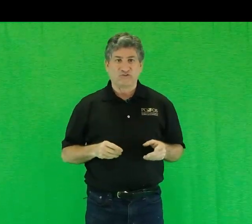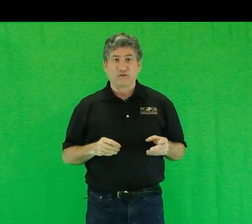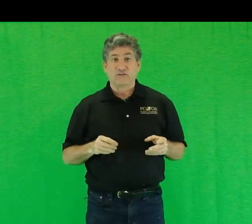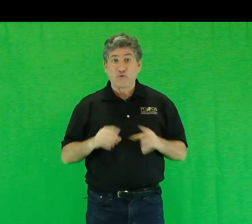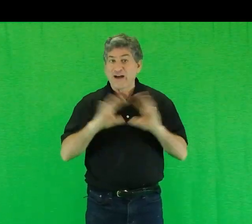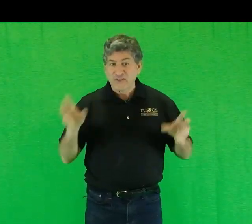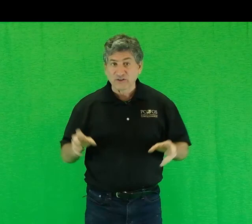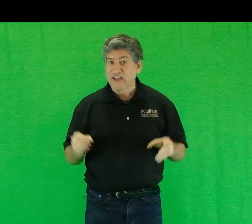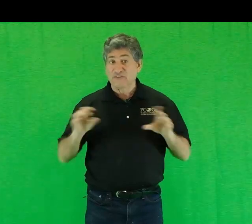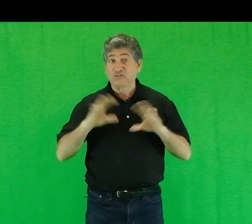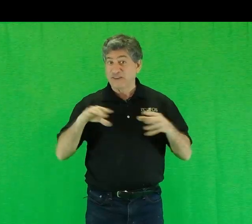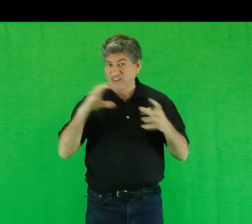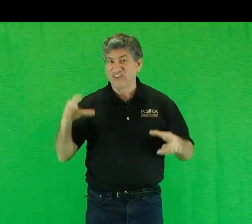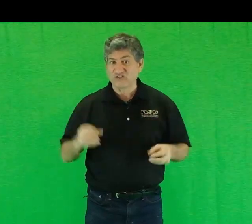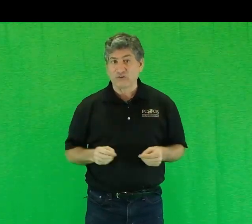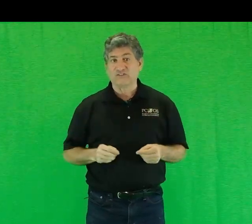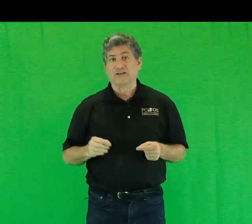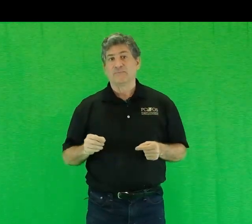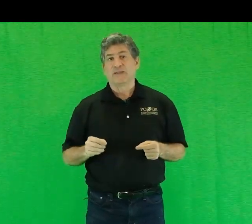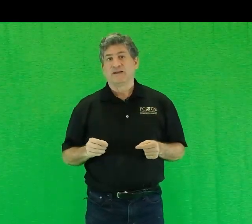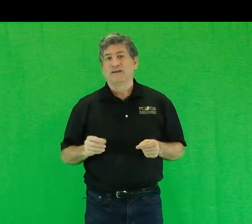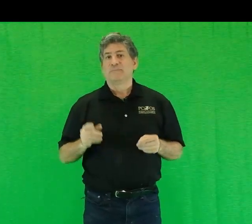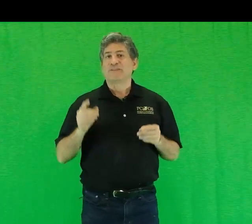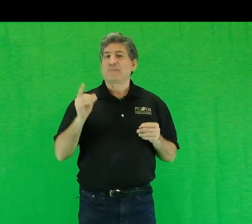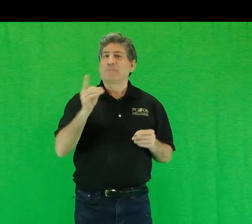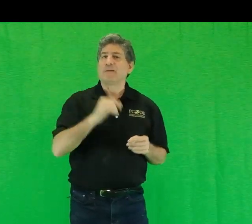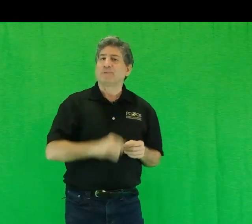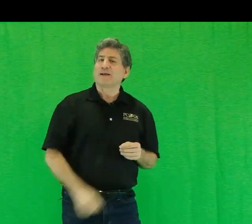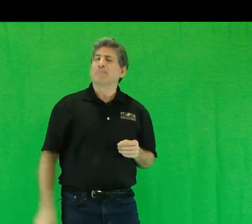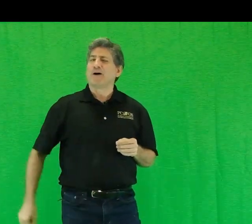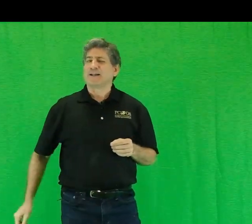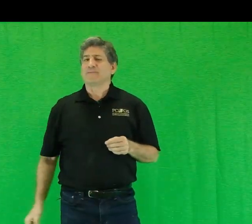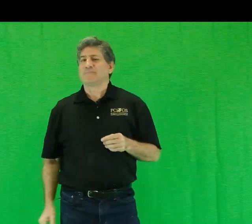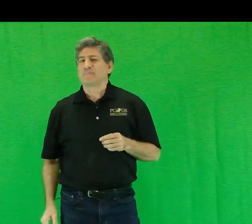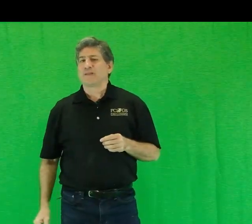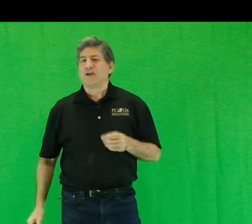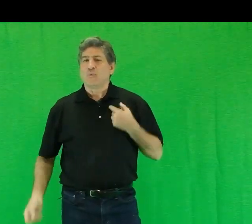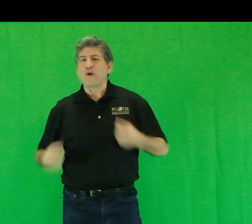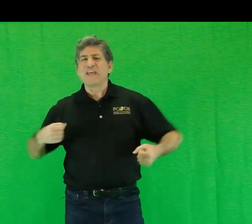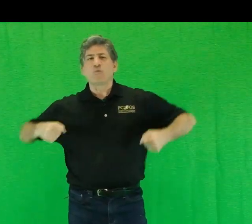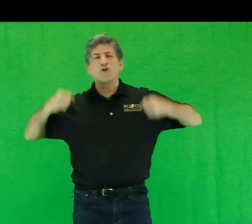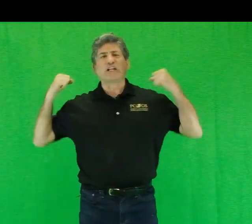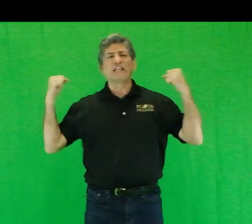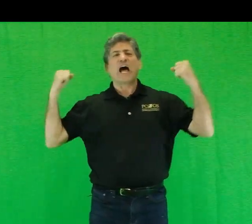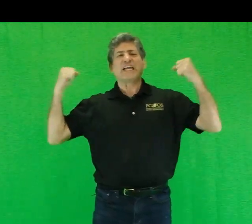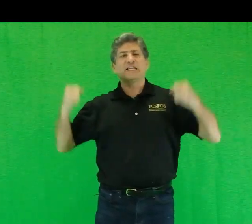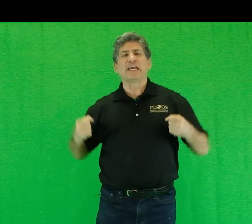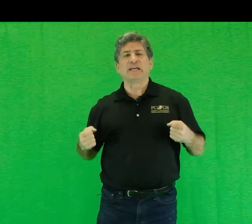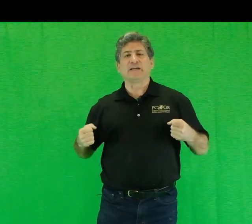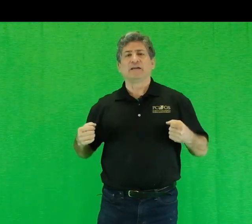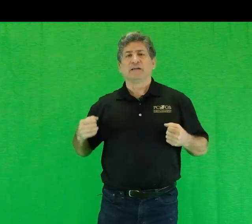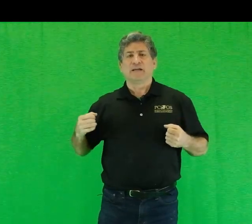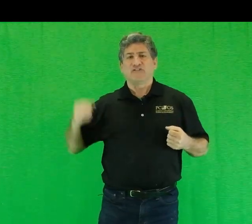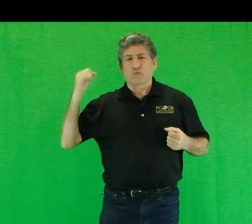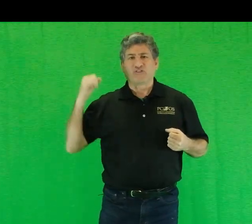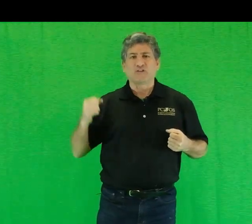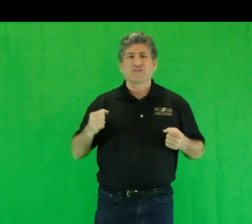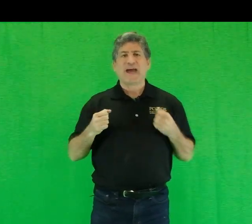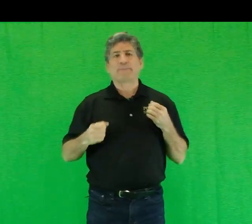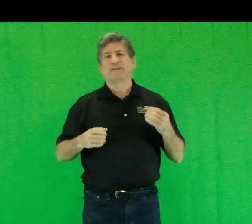throughout their life and species histories. But the public bought it. We were the Lion King as a result of capitalist